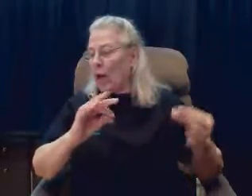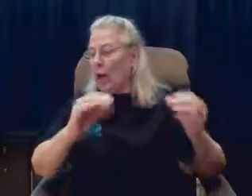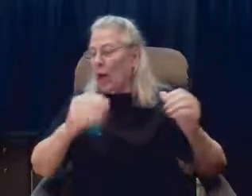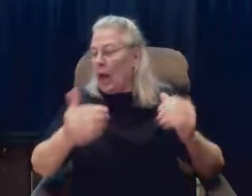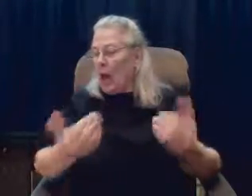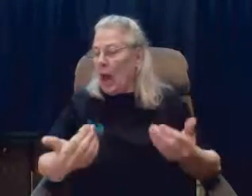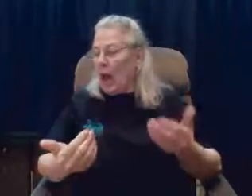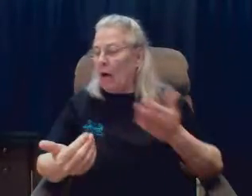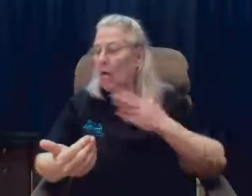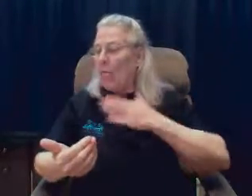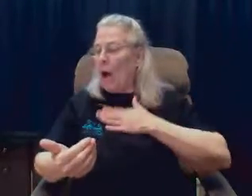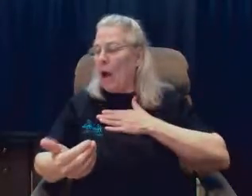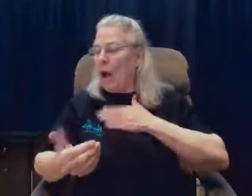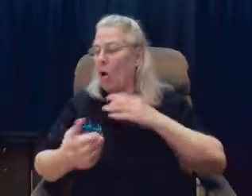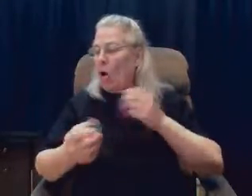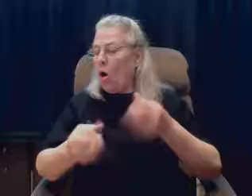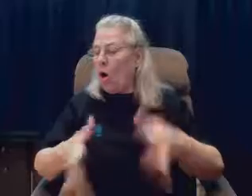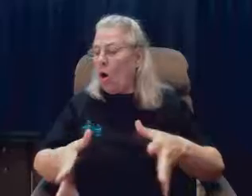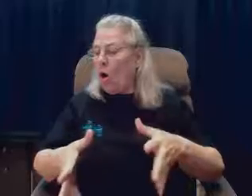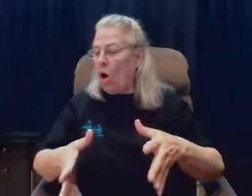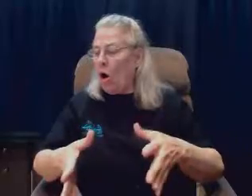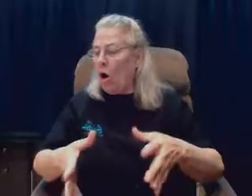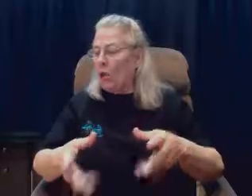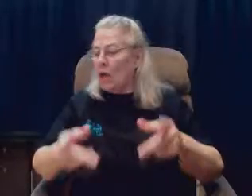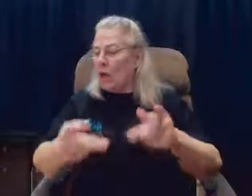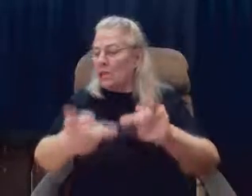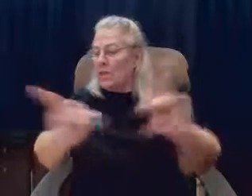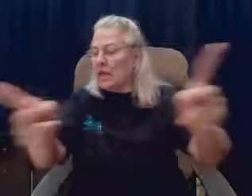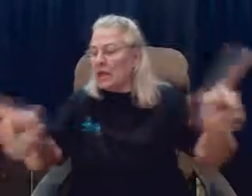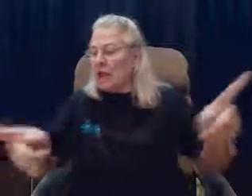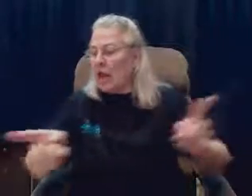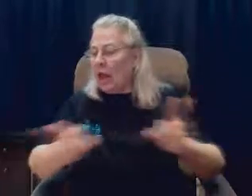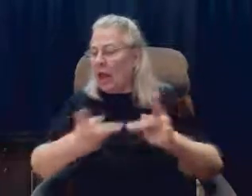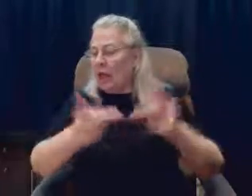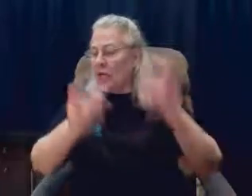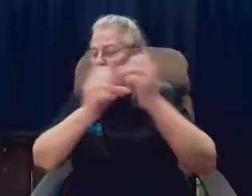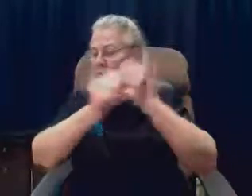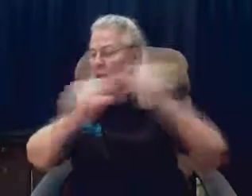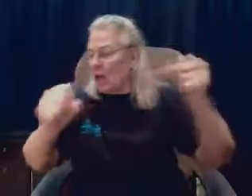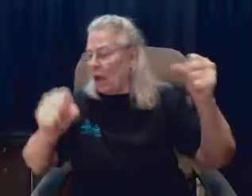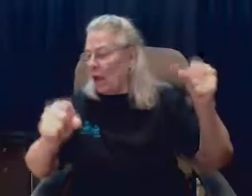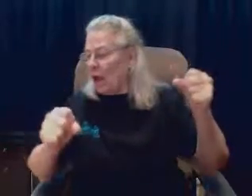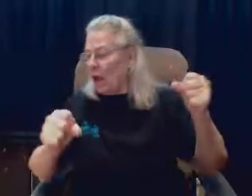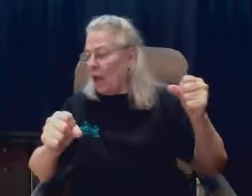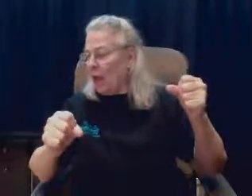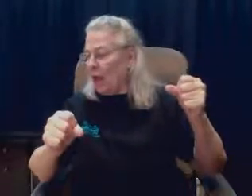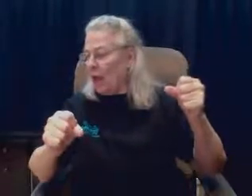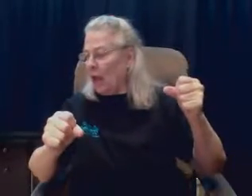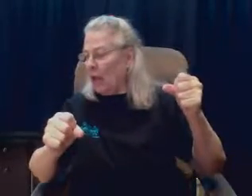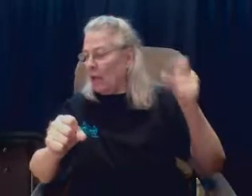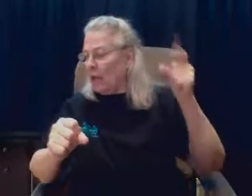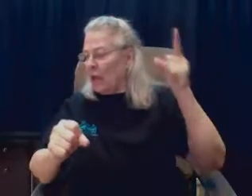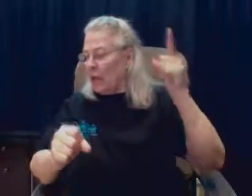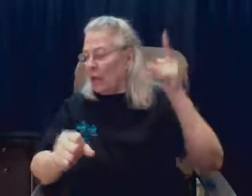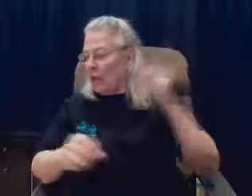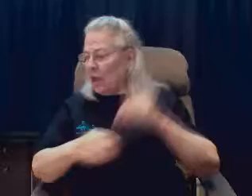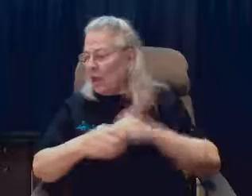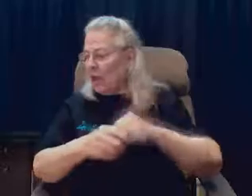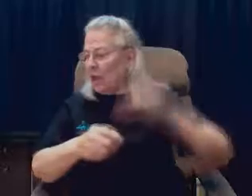I will my lost is hate to save In